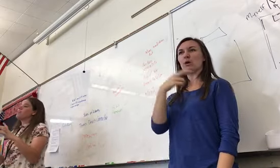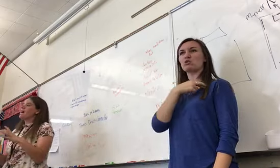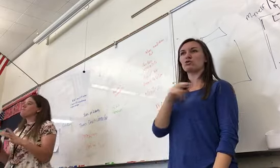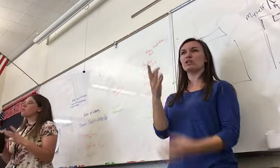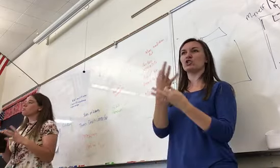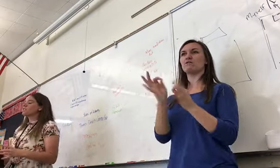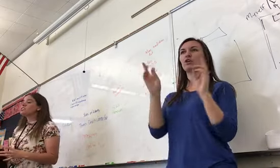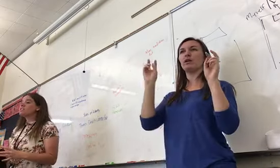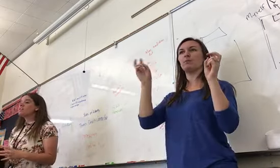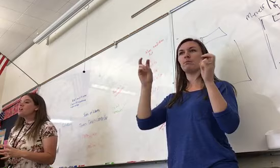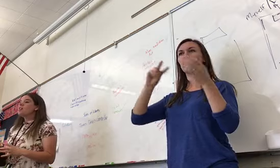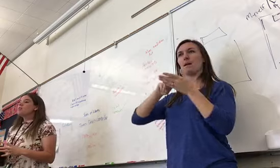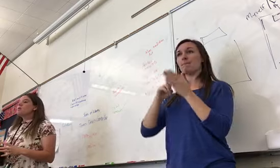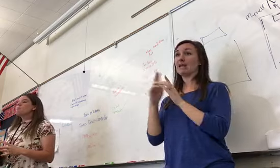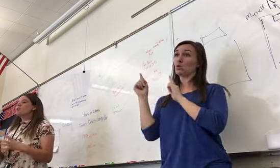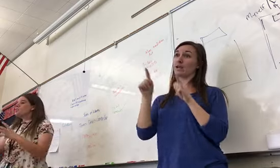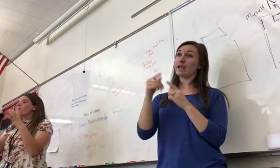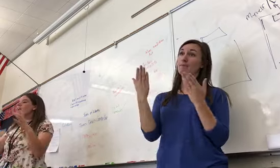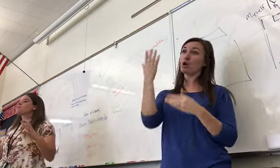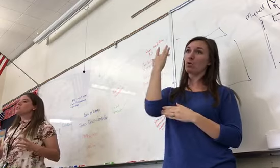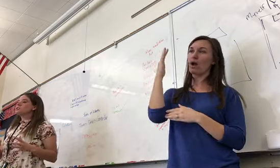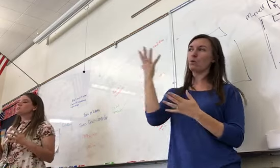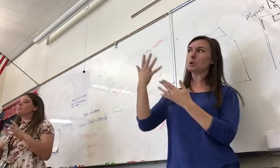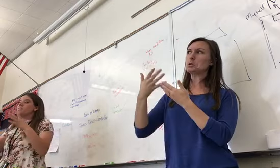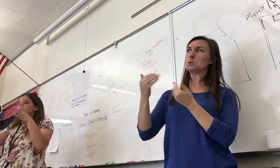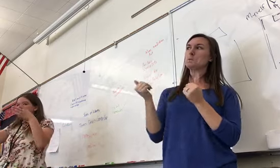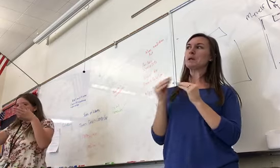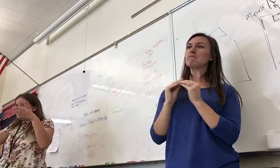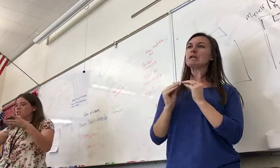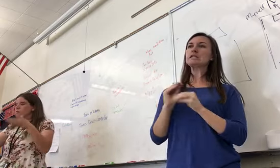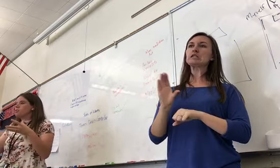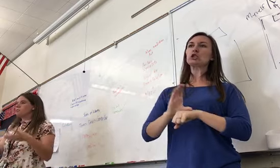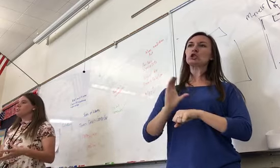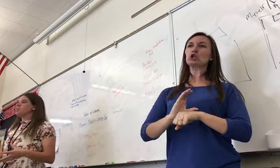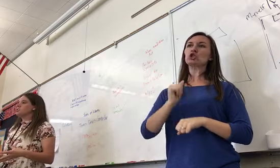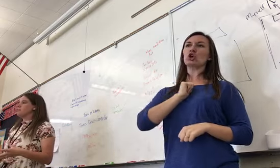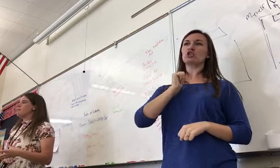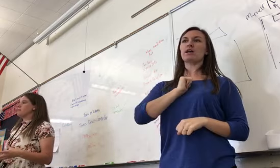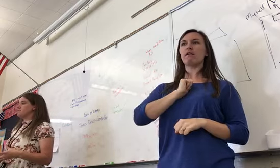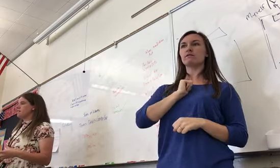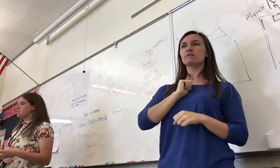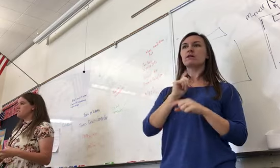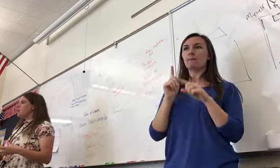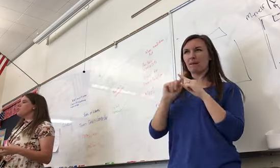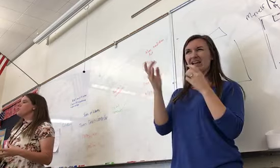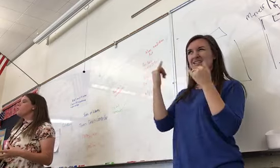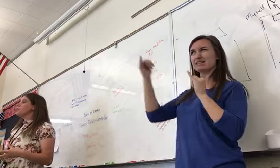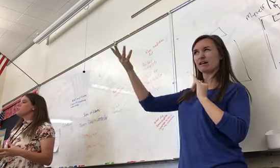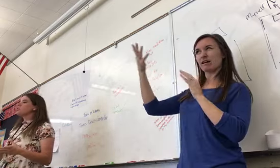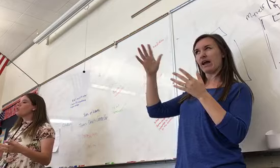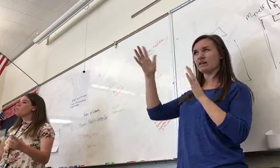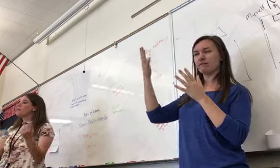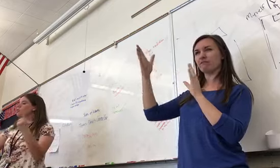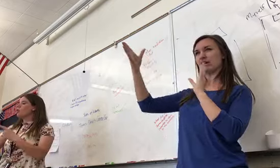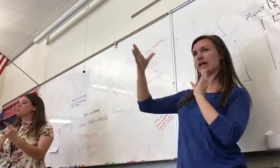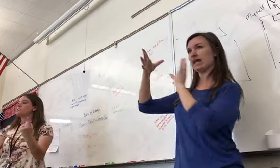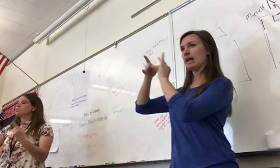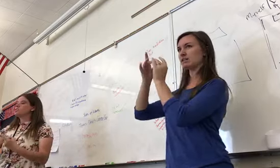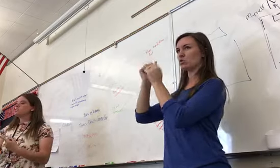over to have their own religion. But you don't have religious freedom in the Puritan religion, if that makes sense. You don't get to just go make your own decisions